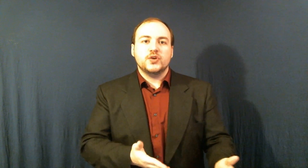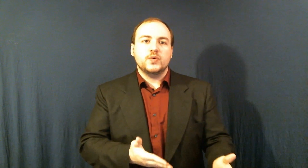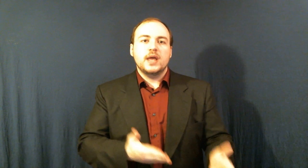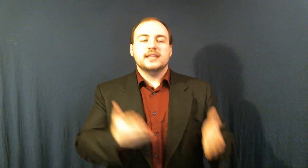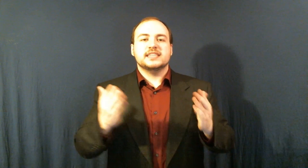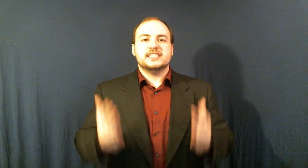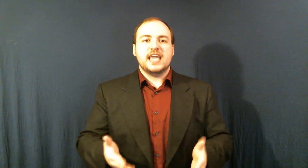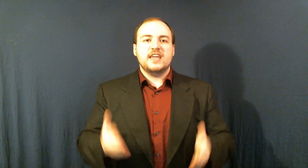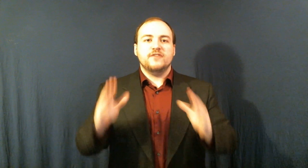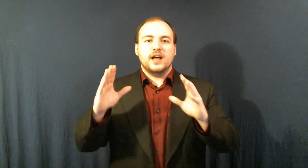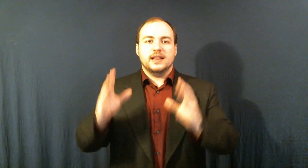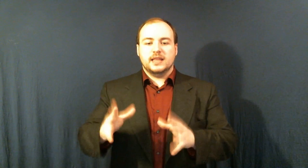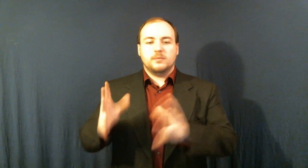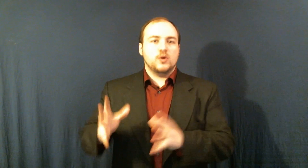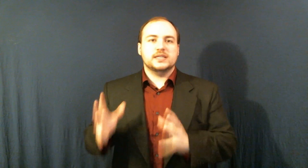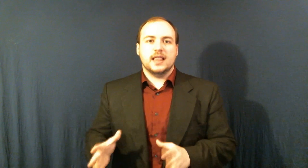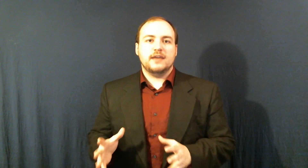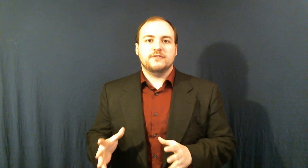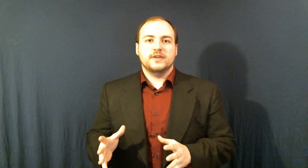do to save a little boy's life